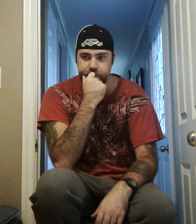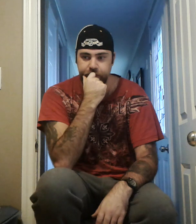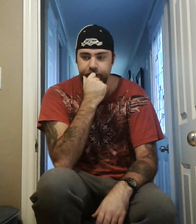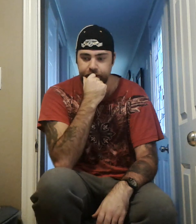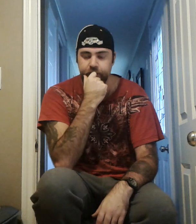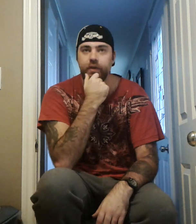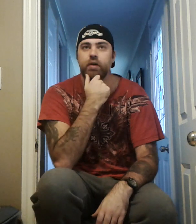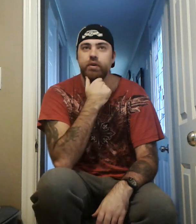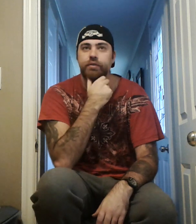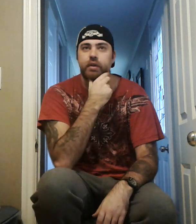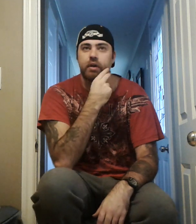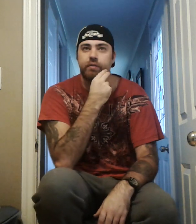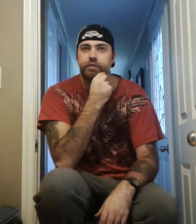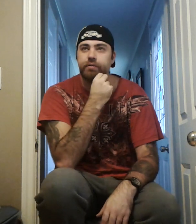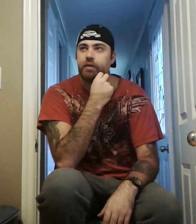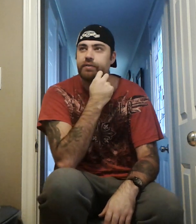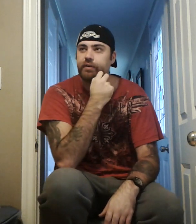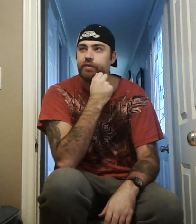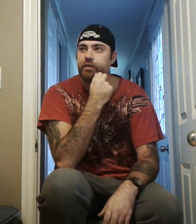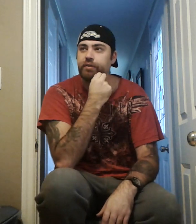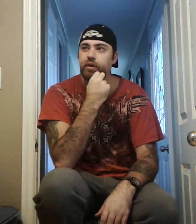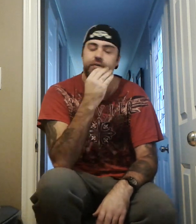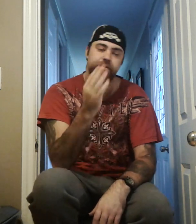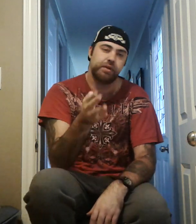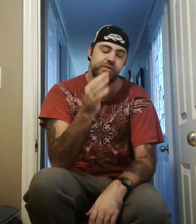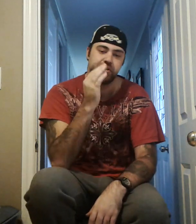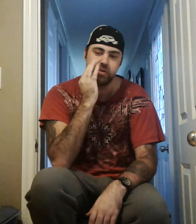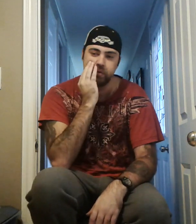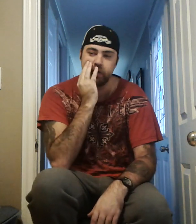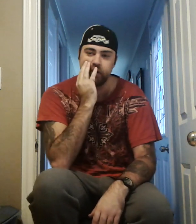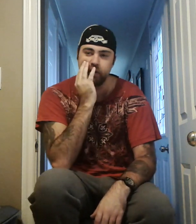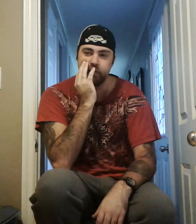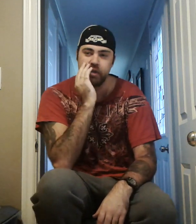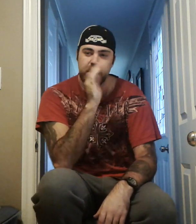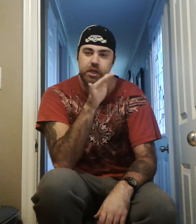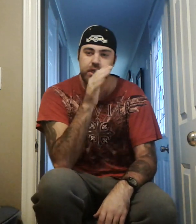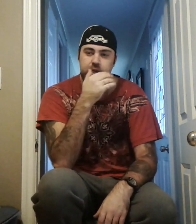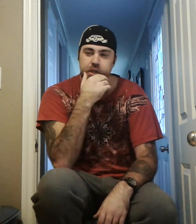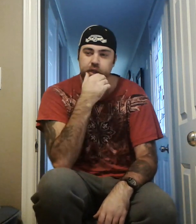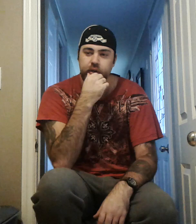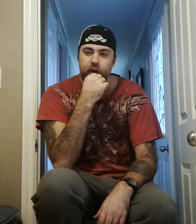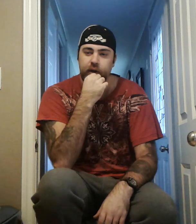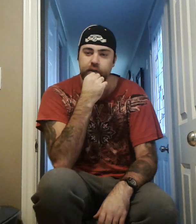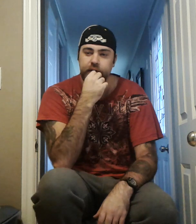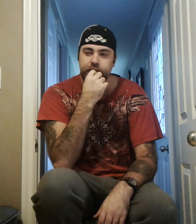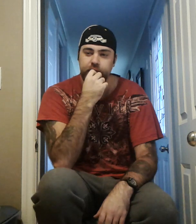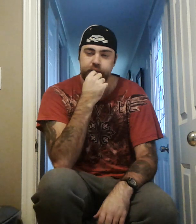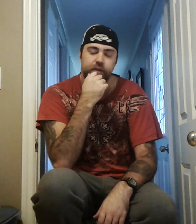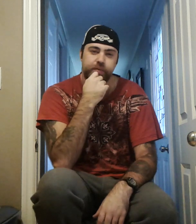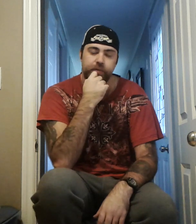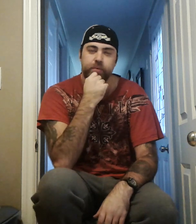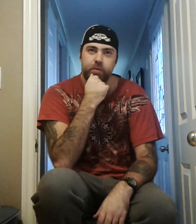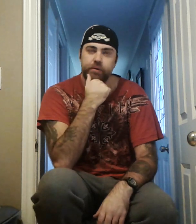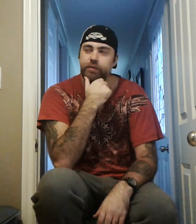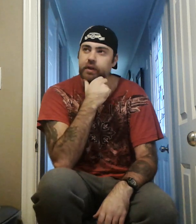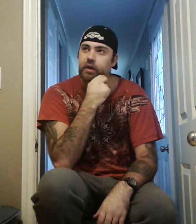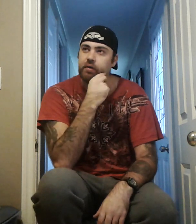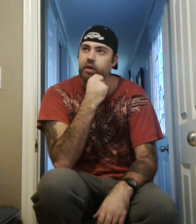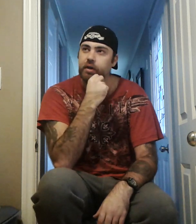but, um, no, I'd say, you know, Survivor Series, those were the two, kind of, highlights, I would say, important, that I, I